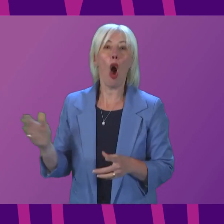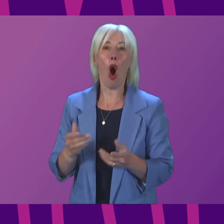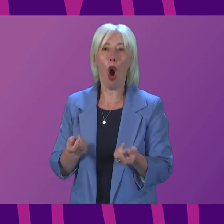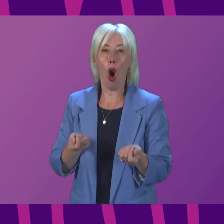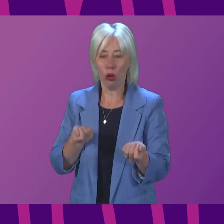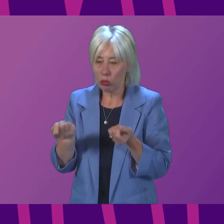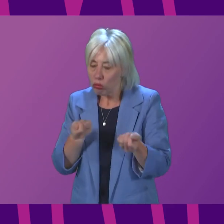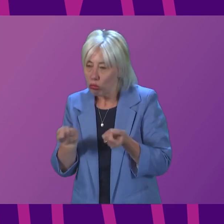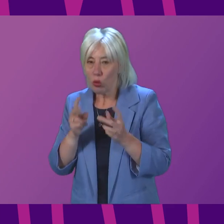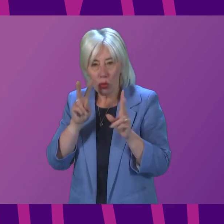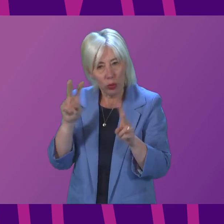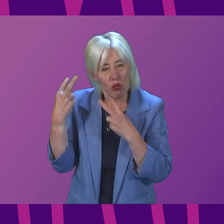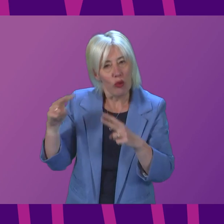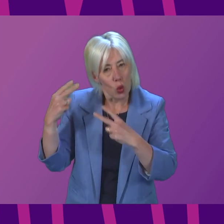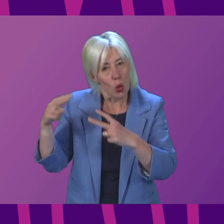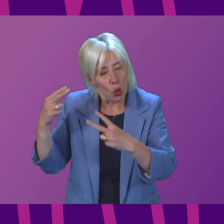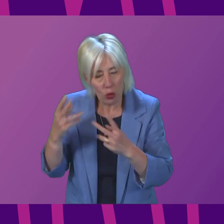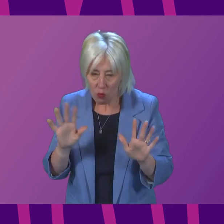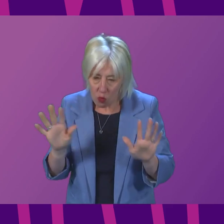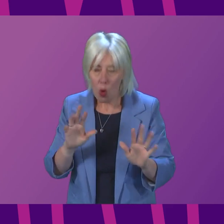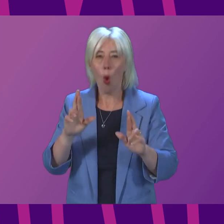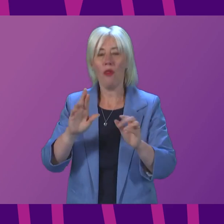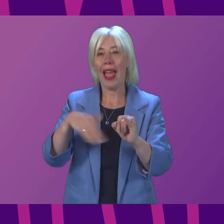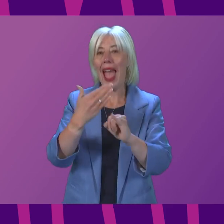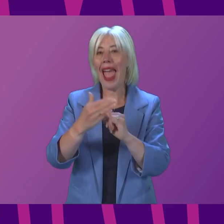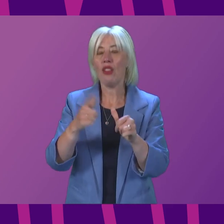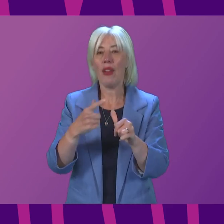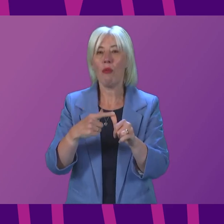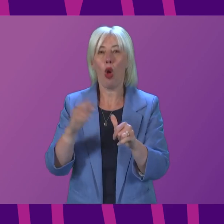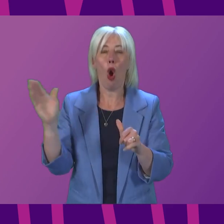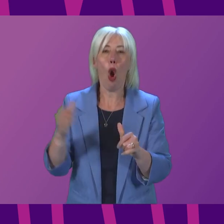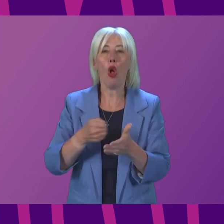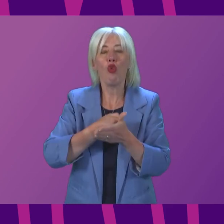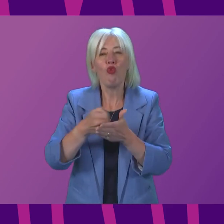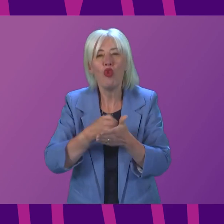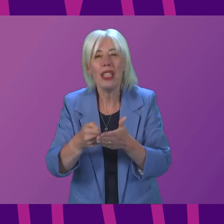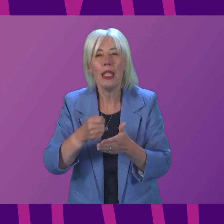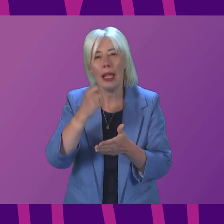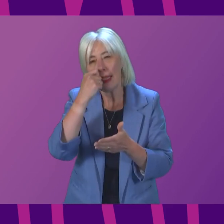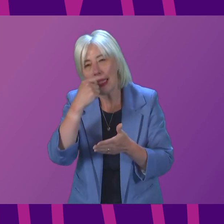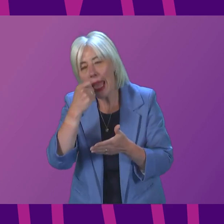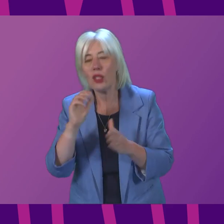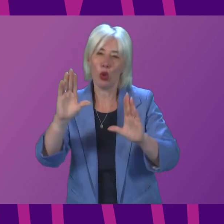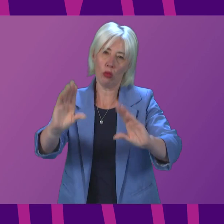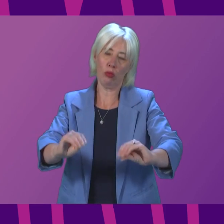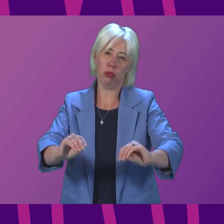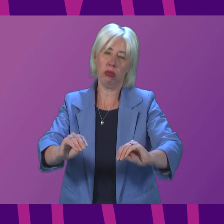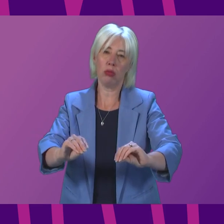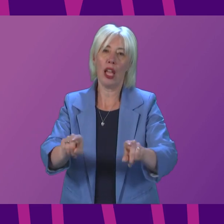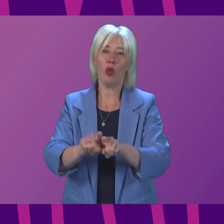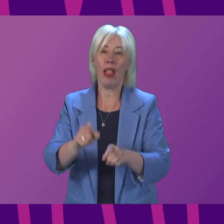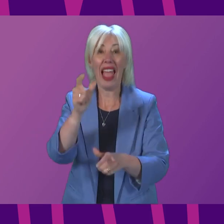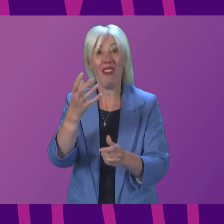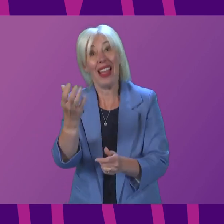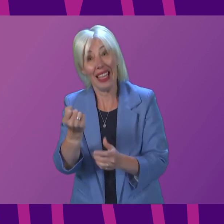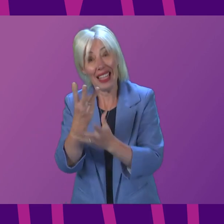keep it under review. Our intention is that from the end of April, all routine population-wide testing will end, including for those who have